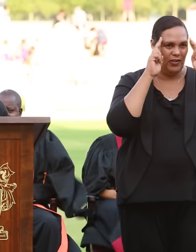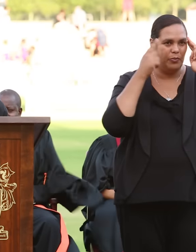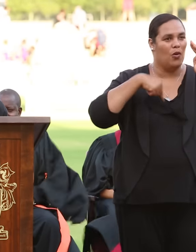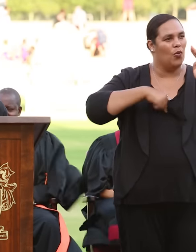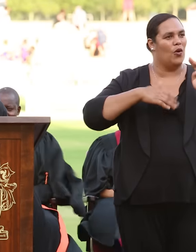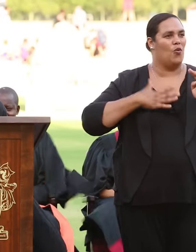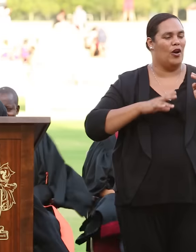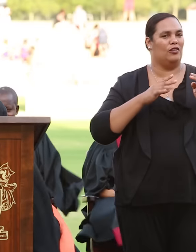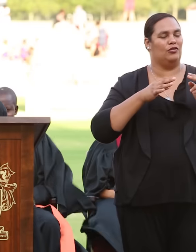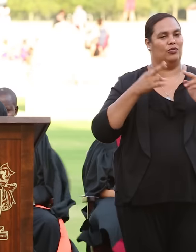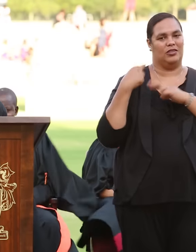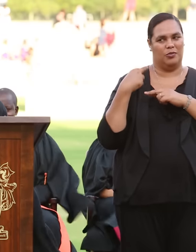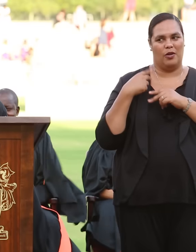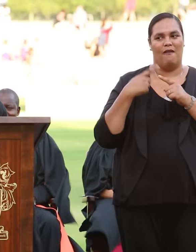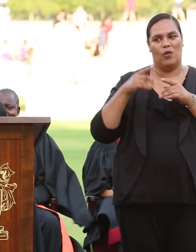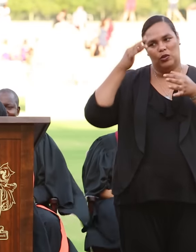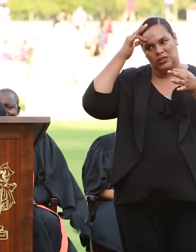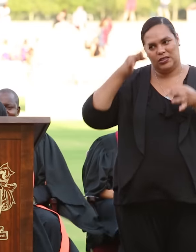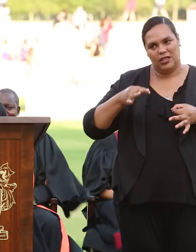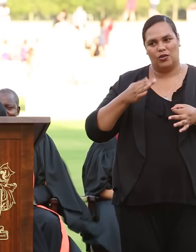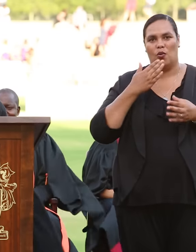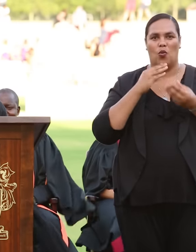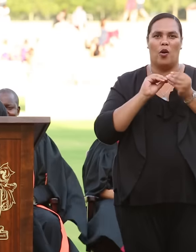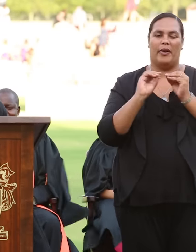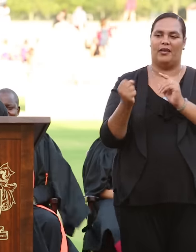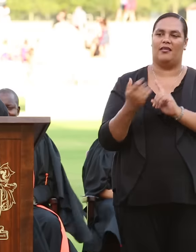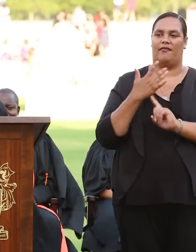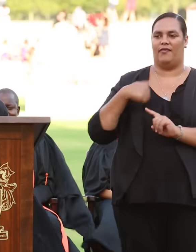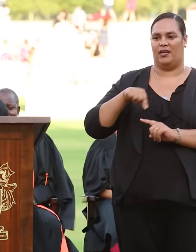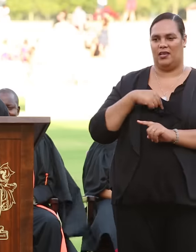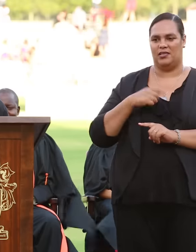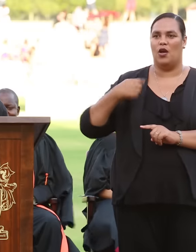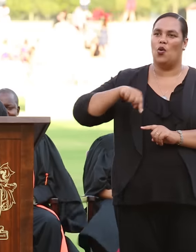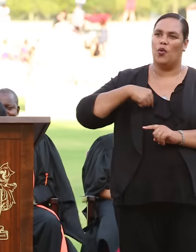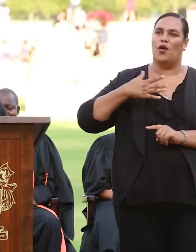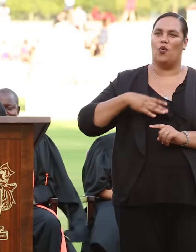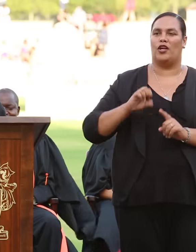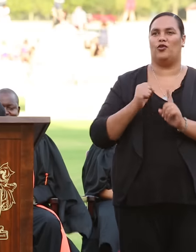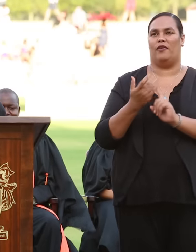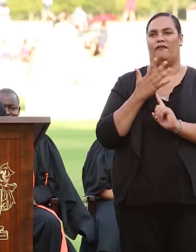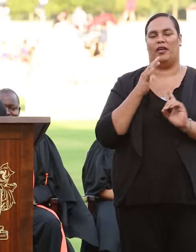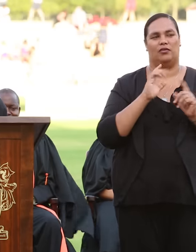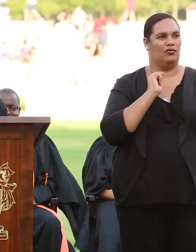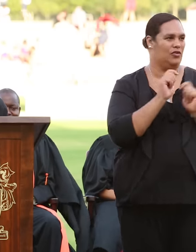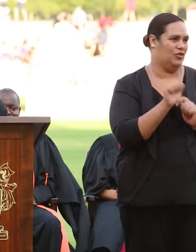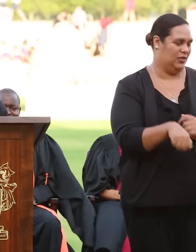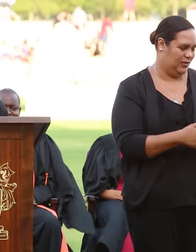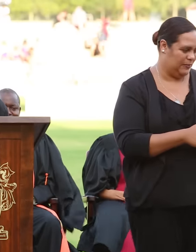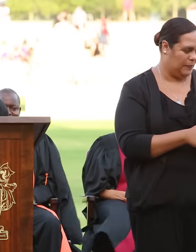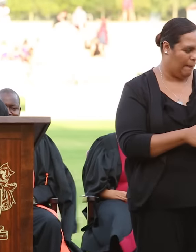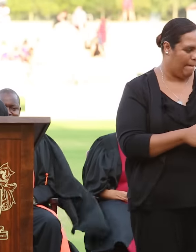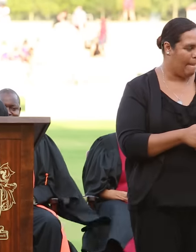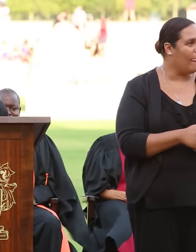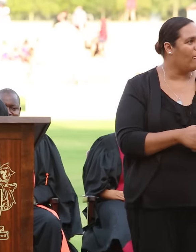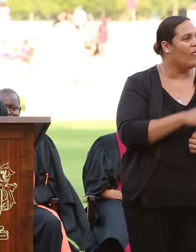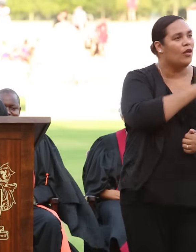responsible for decisions made that affect us, and we want to affect the change. And you,